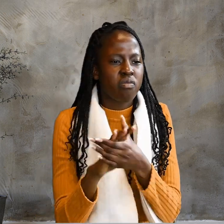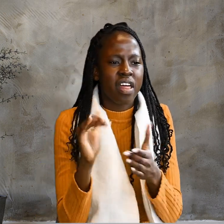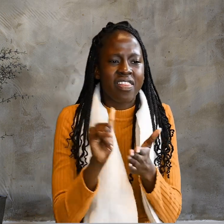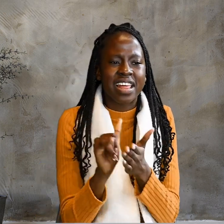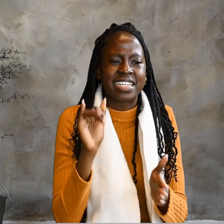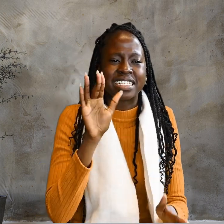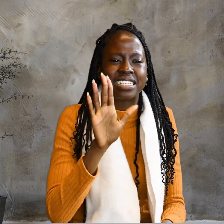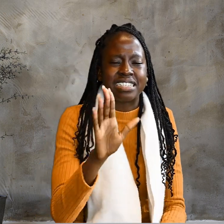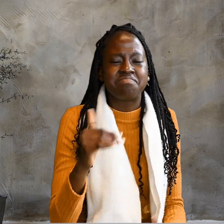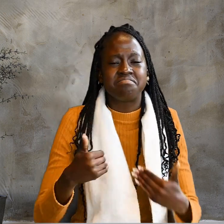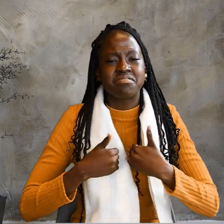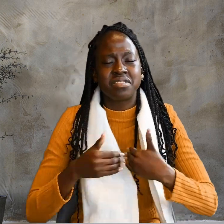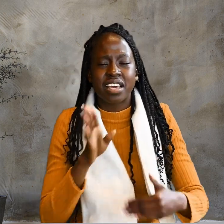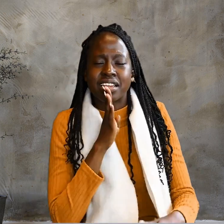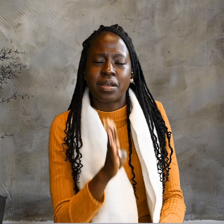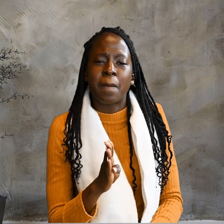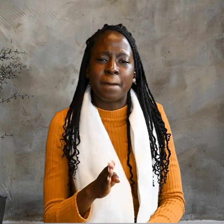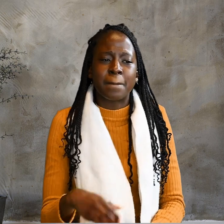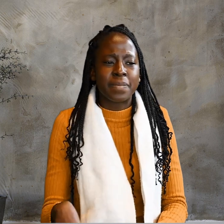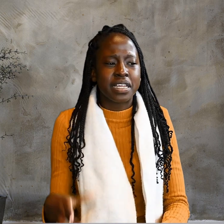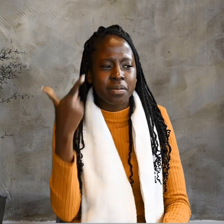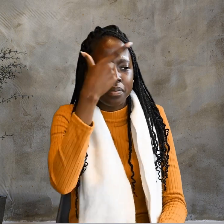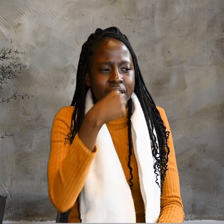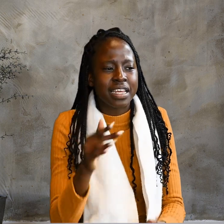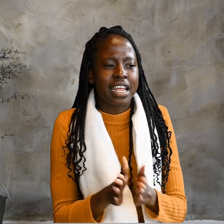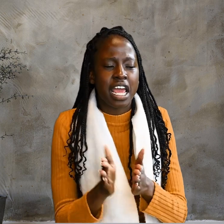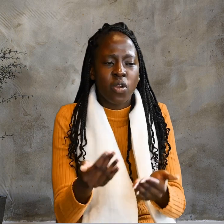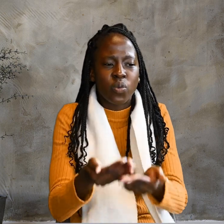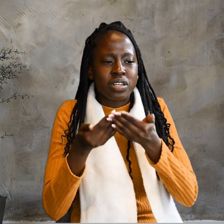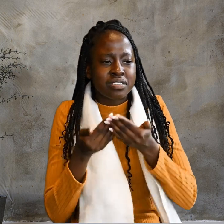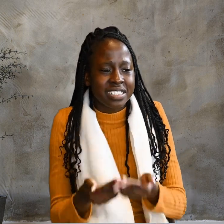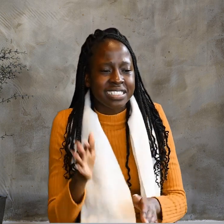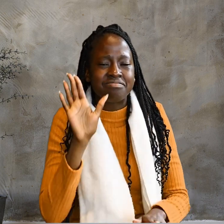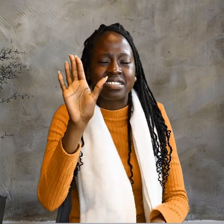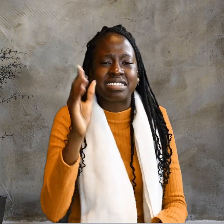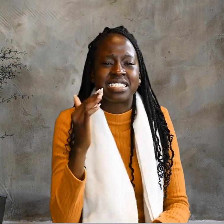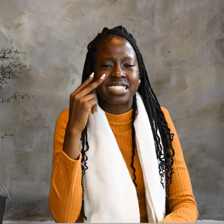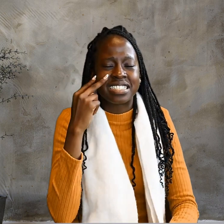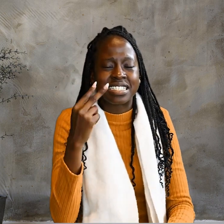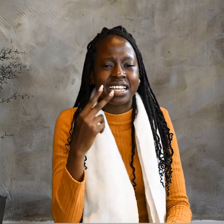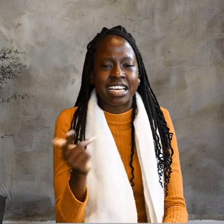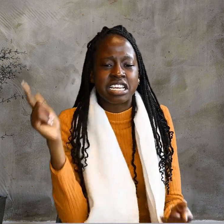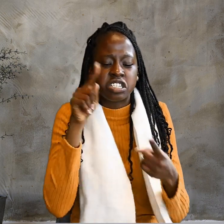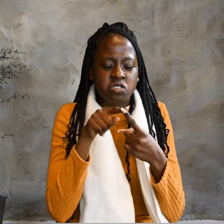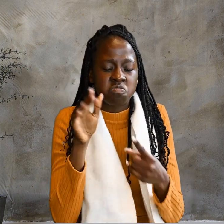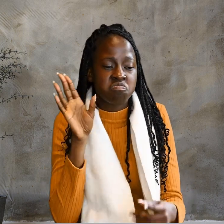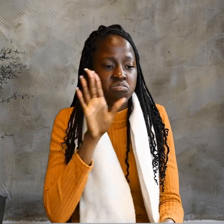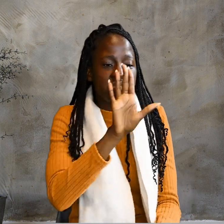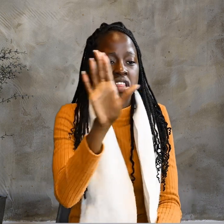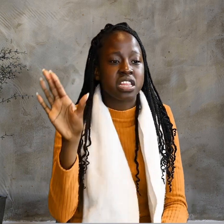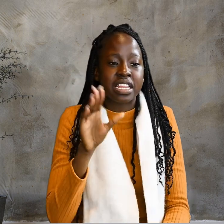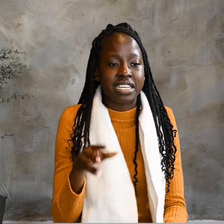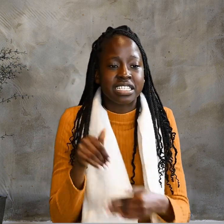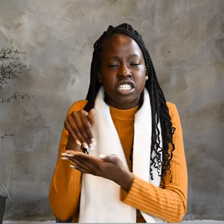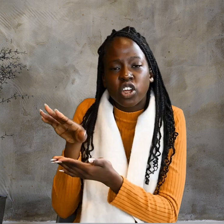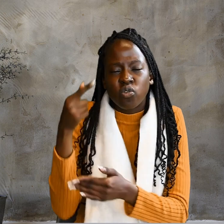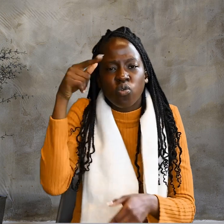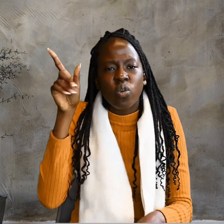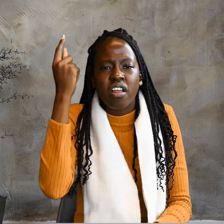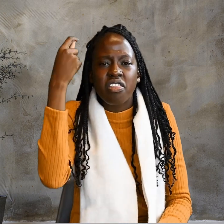and had received sight. Until they sent for the man's parents. Is this